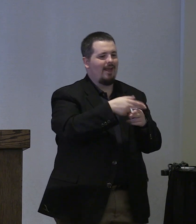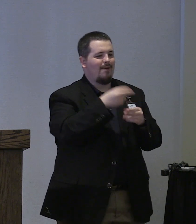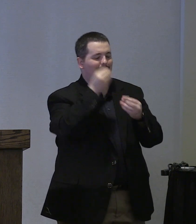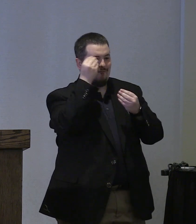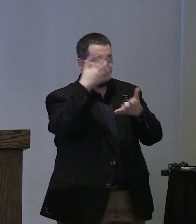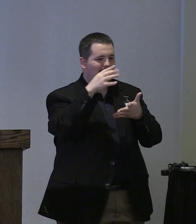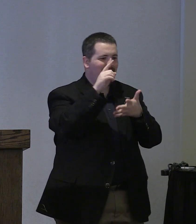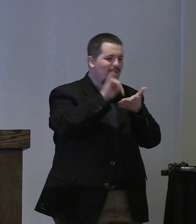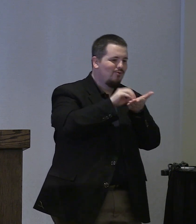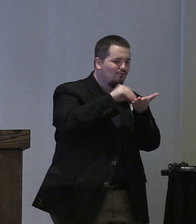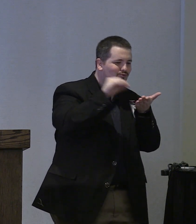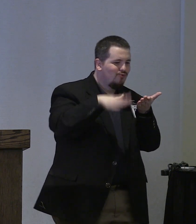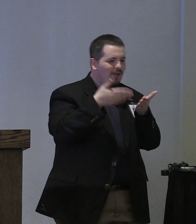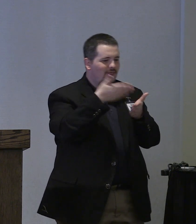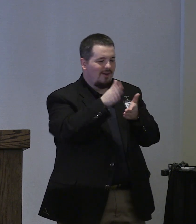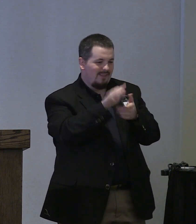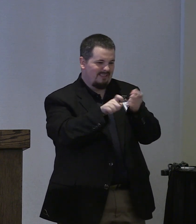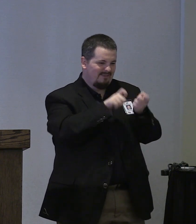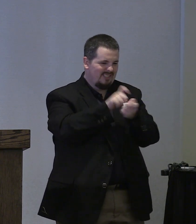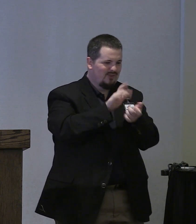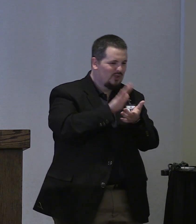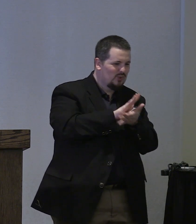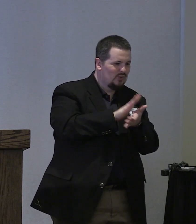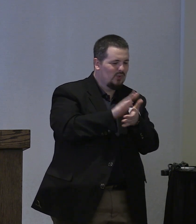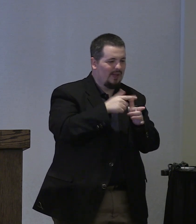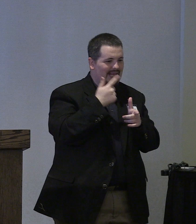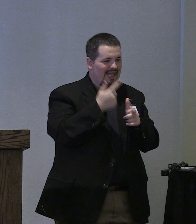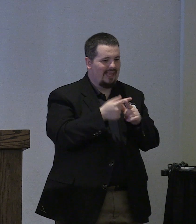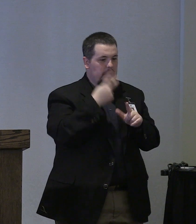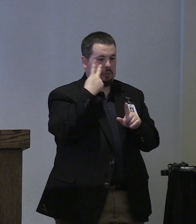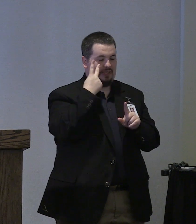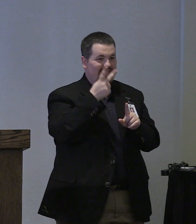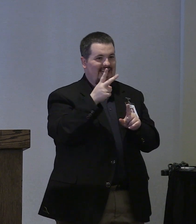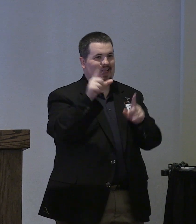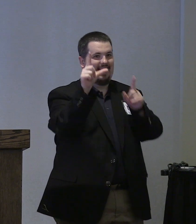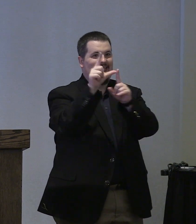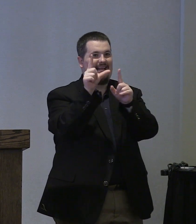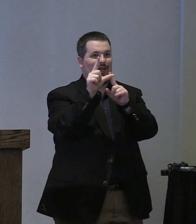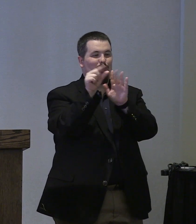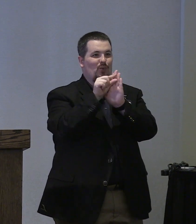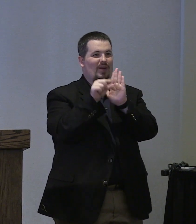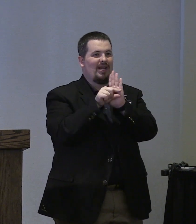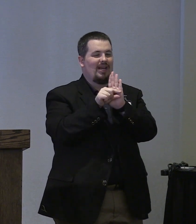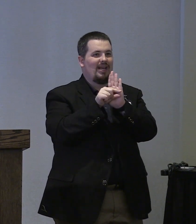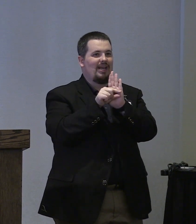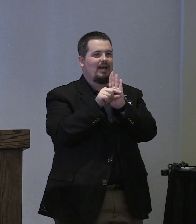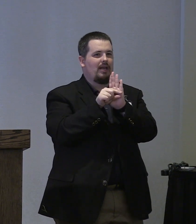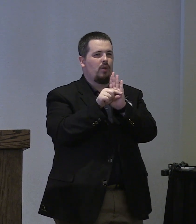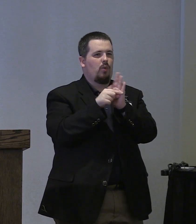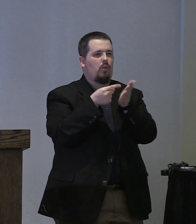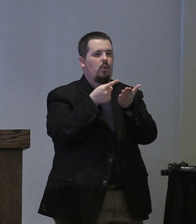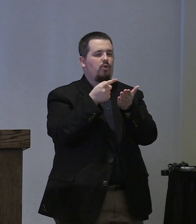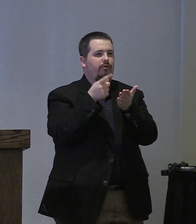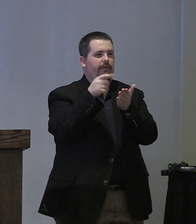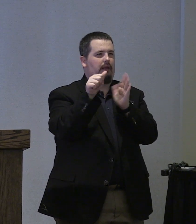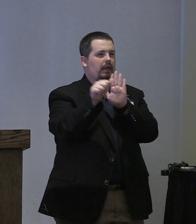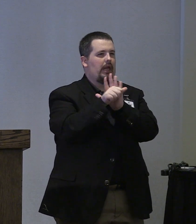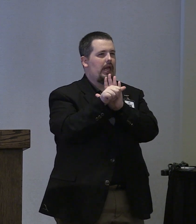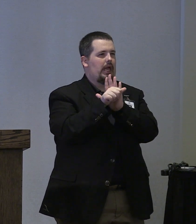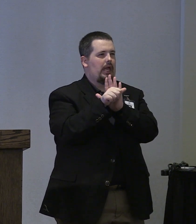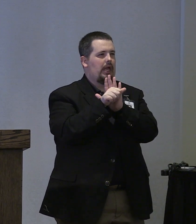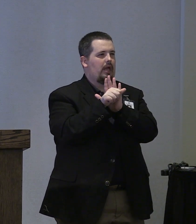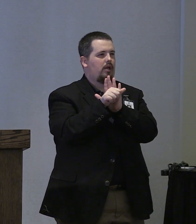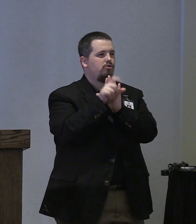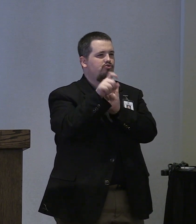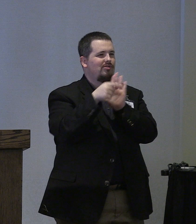information about the students that are in that particular school and then you see the letter grade what should that a letter